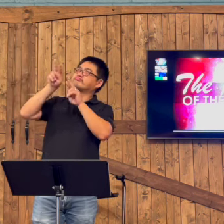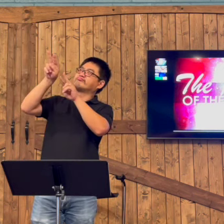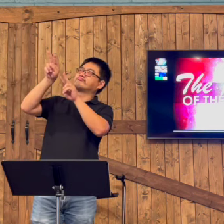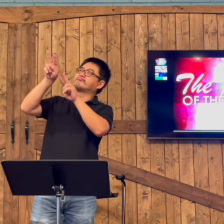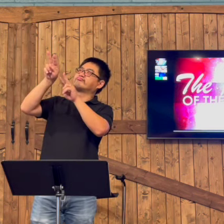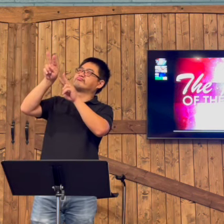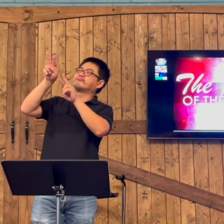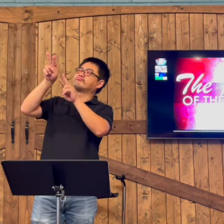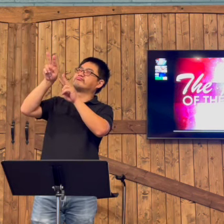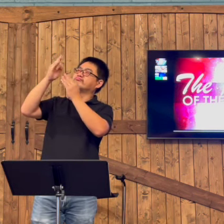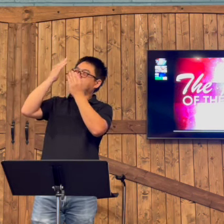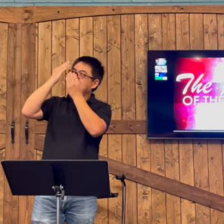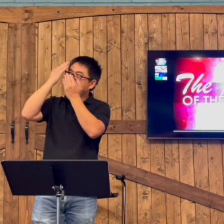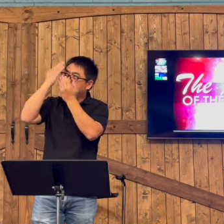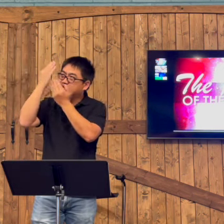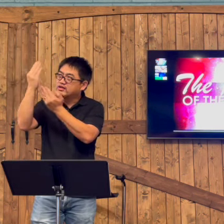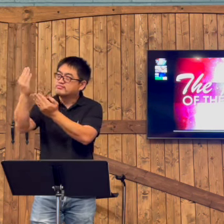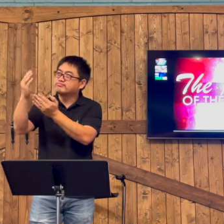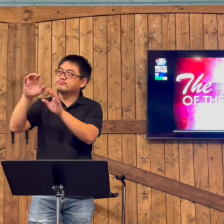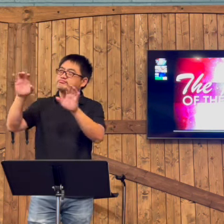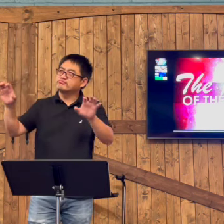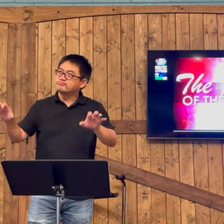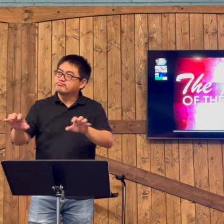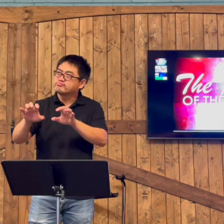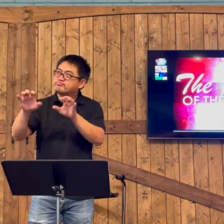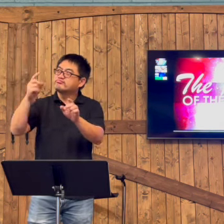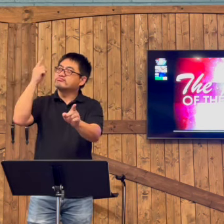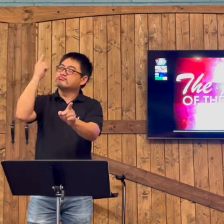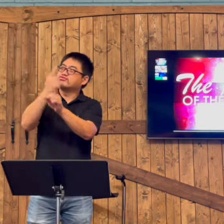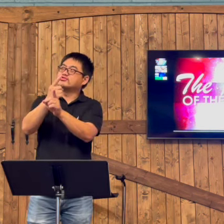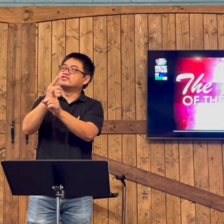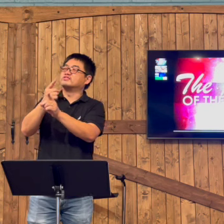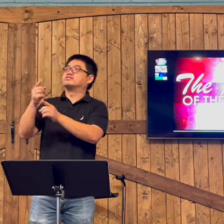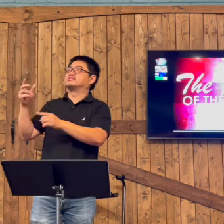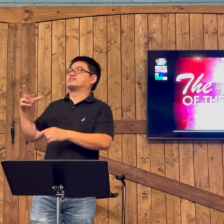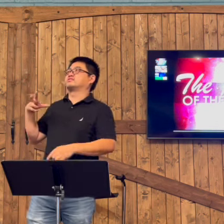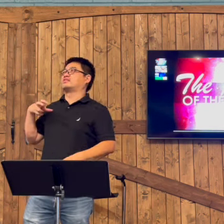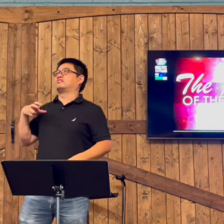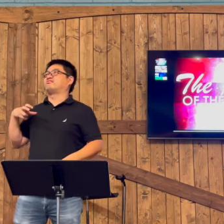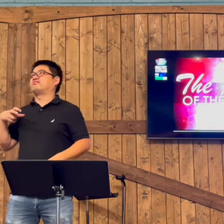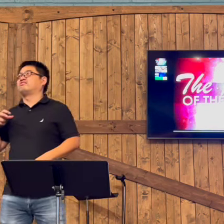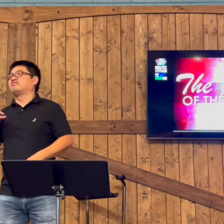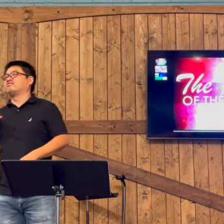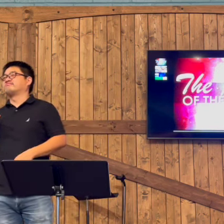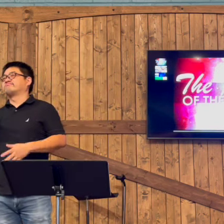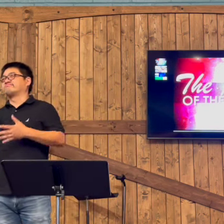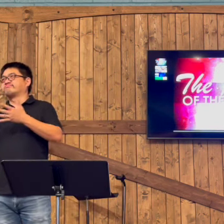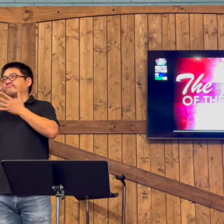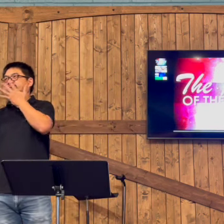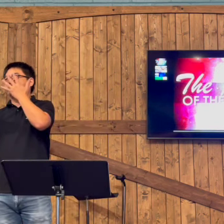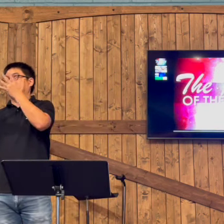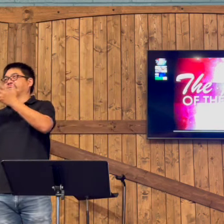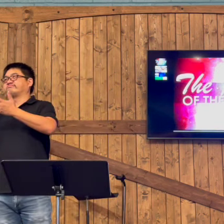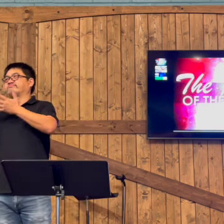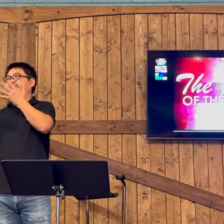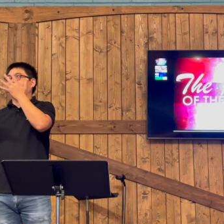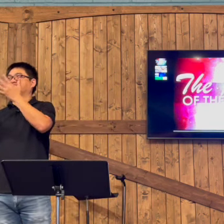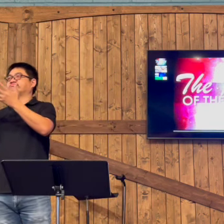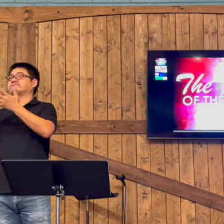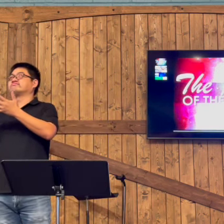We don't want to go to hell. want to be with You. We want to do what You want us to do. And Satan